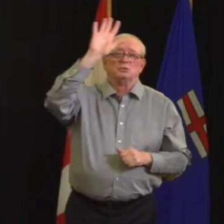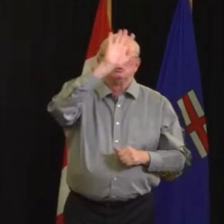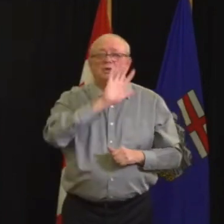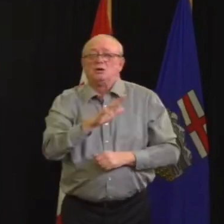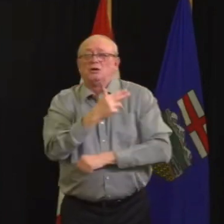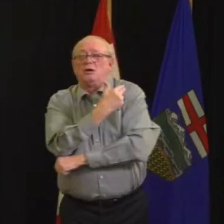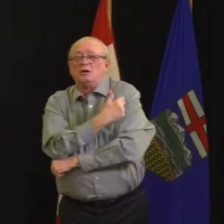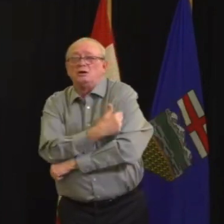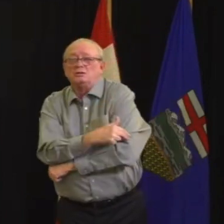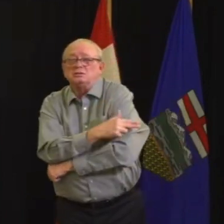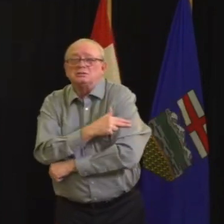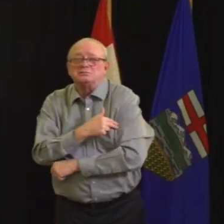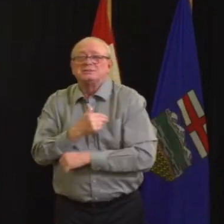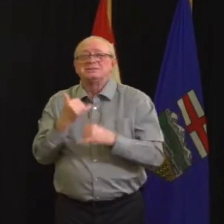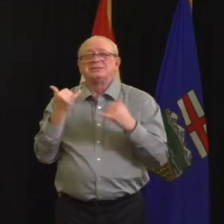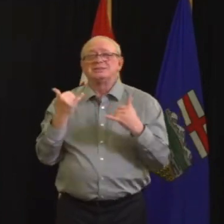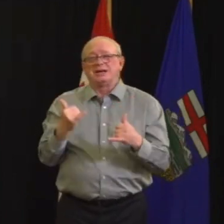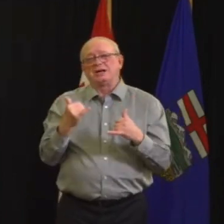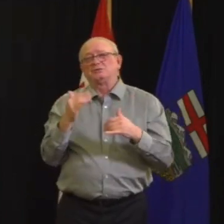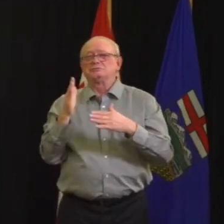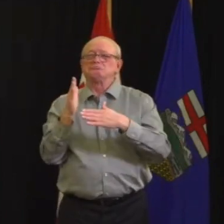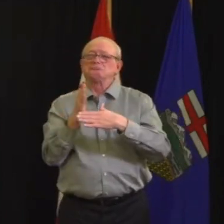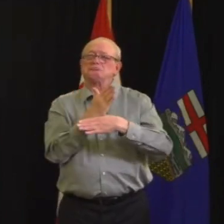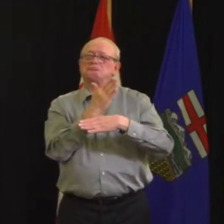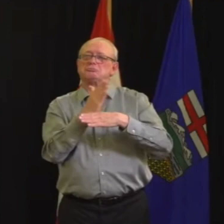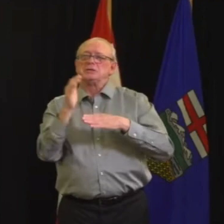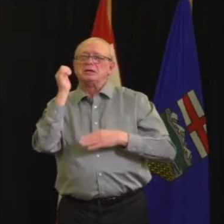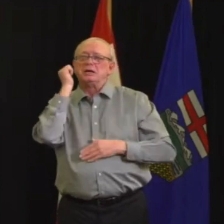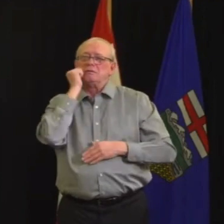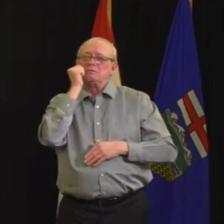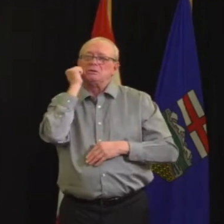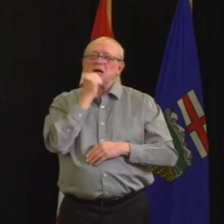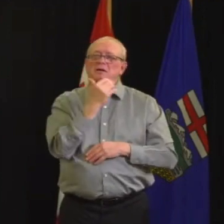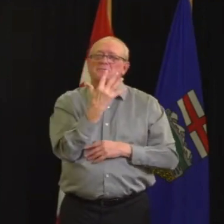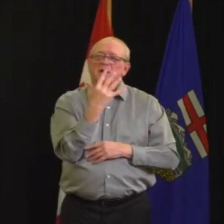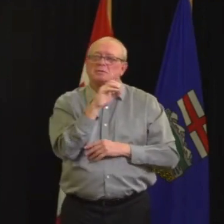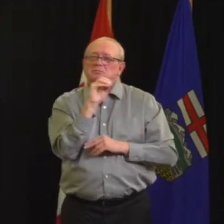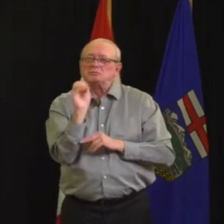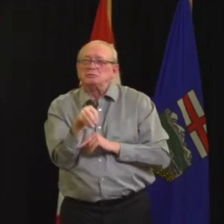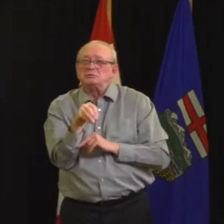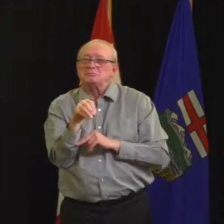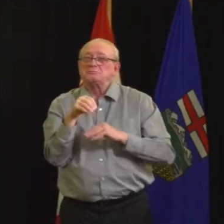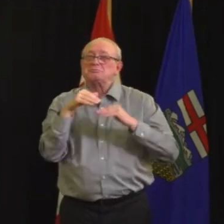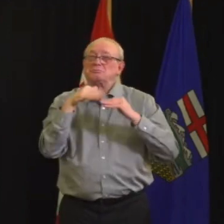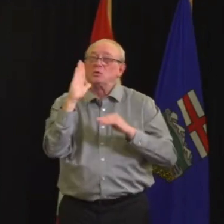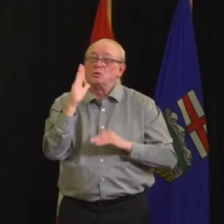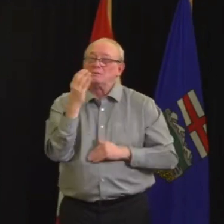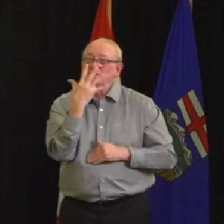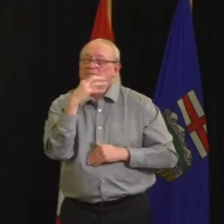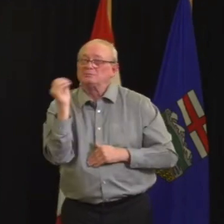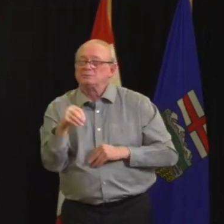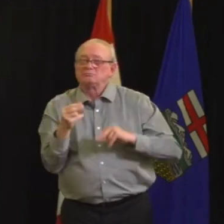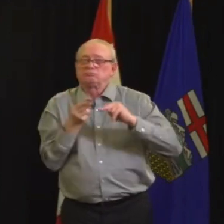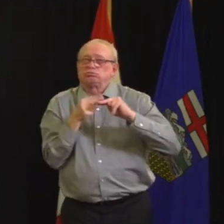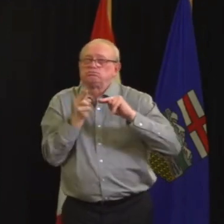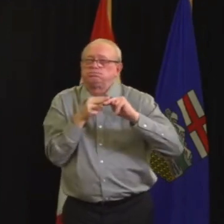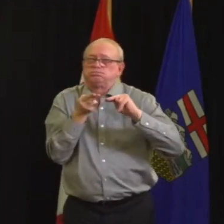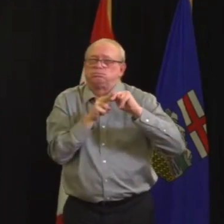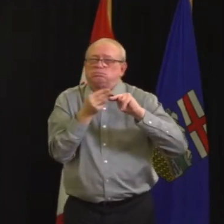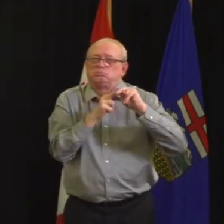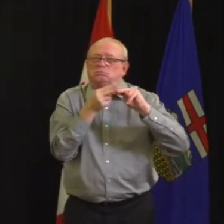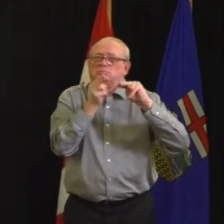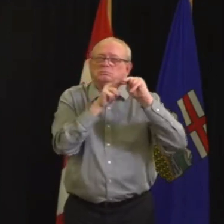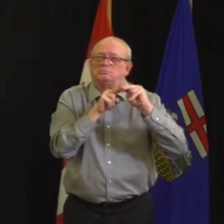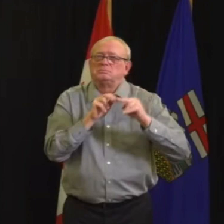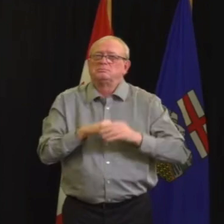As of today, we are sitting at 7% average daily growth in the rural zones over the past two weeks. This